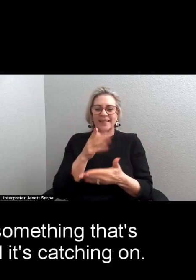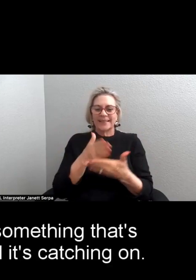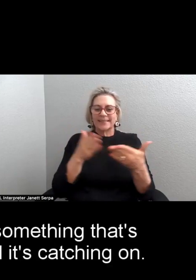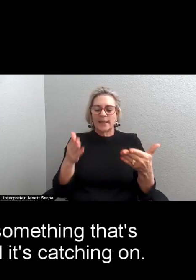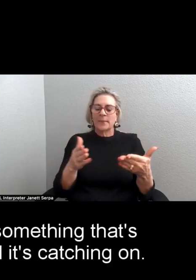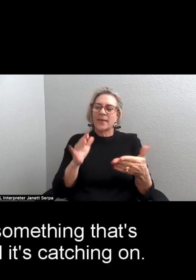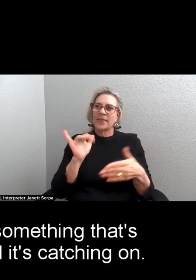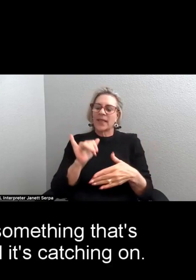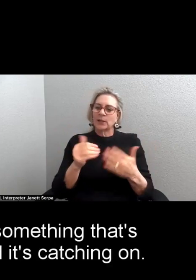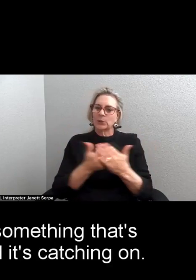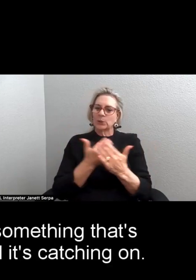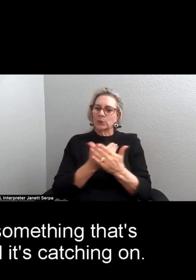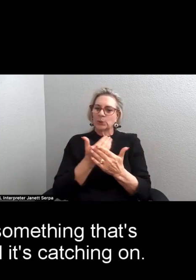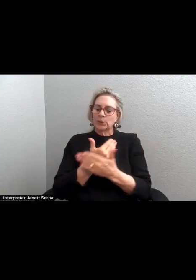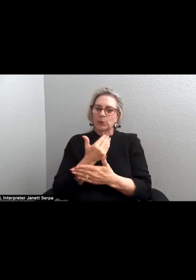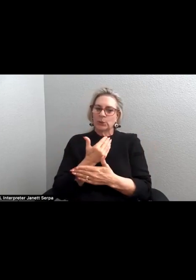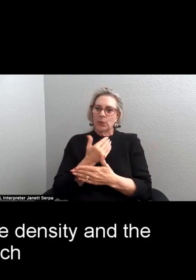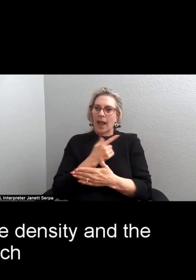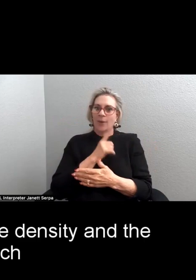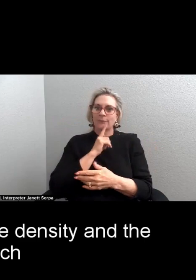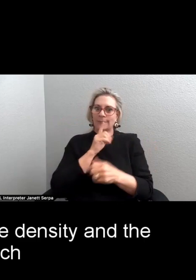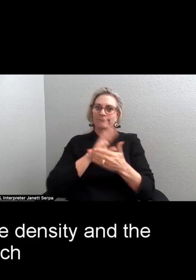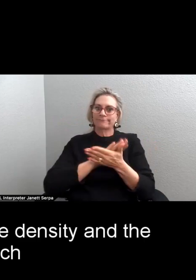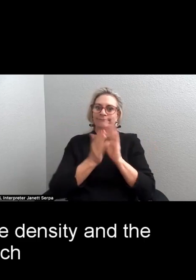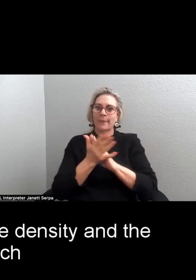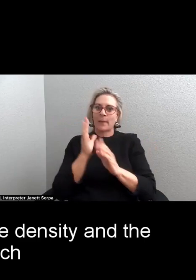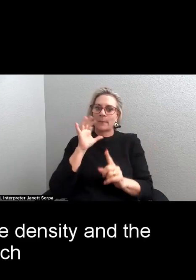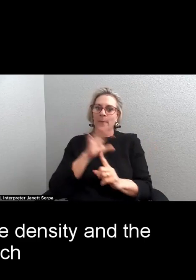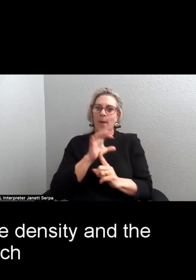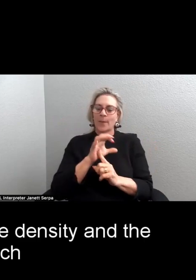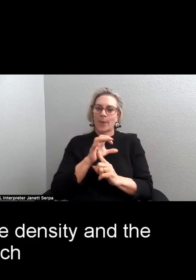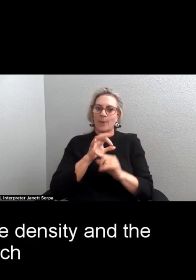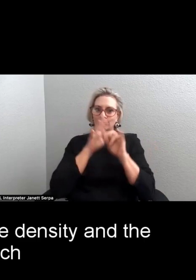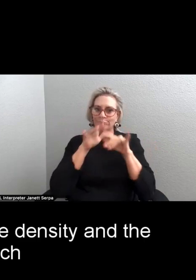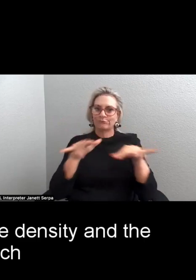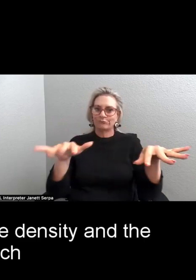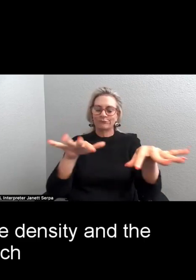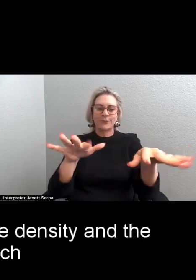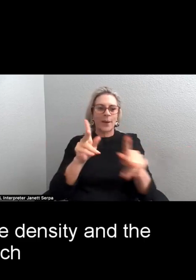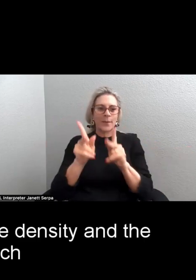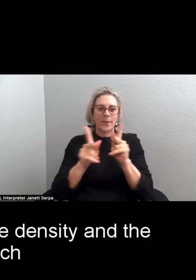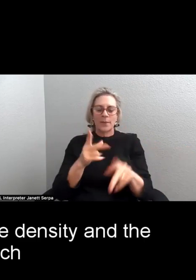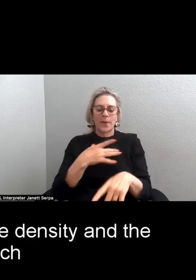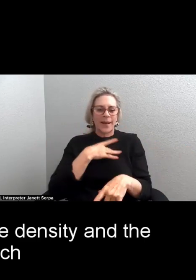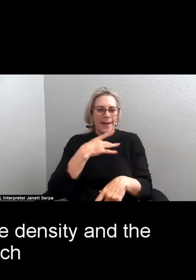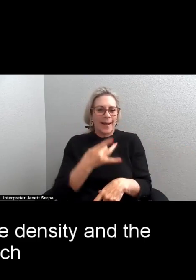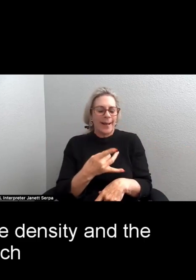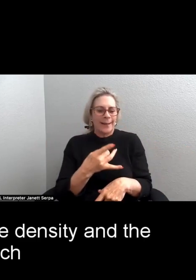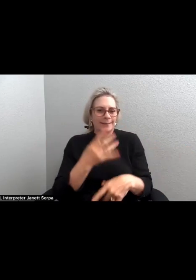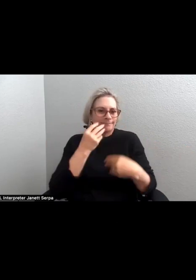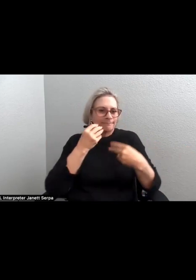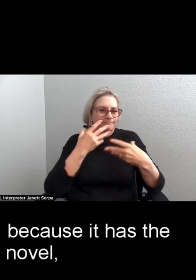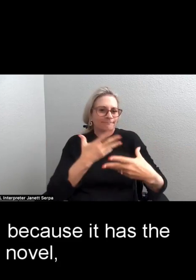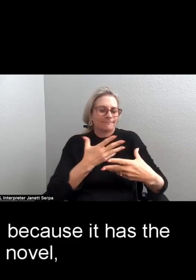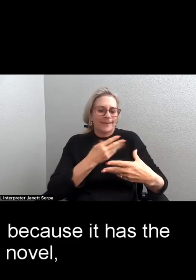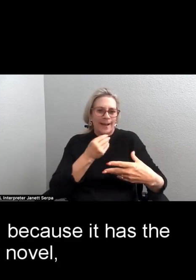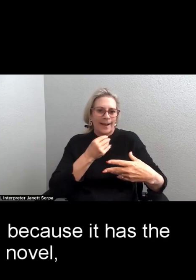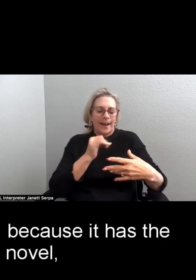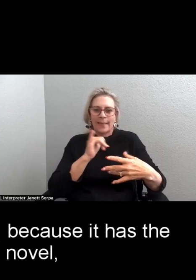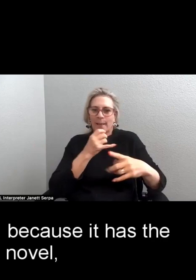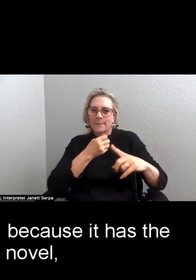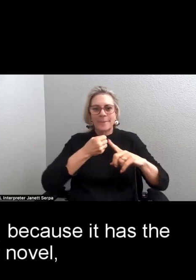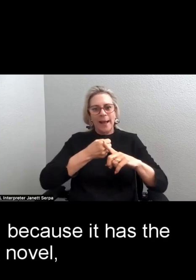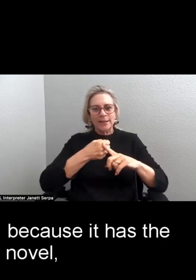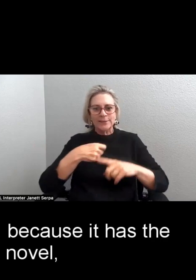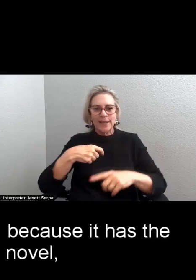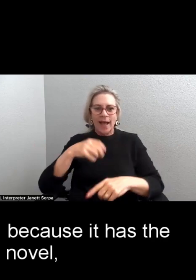relatively new, and it's catching on, and people love the density and the punch of a novella